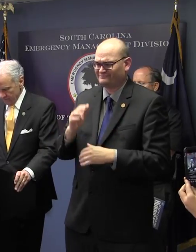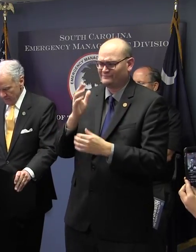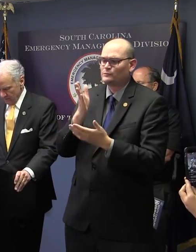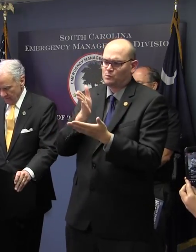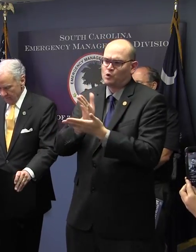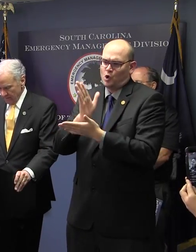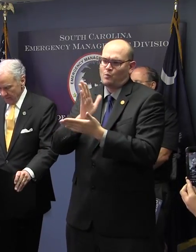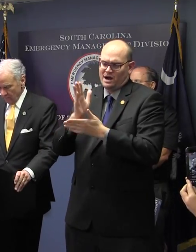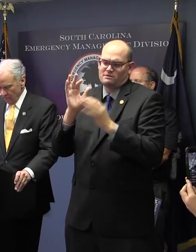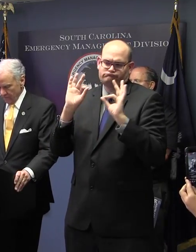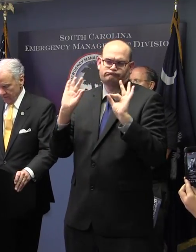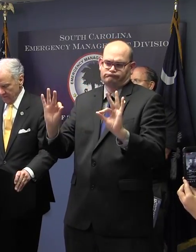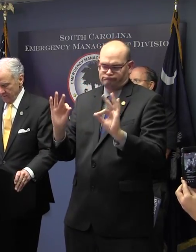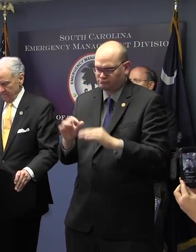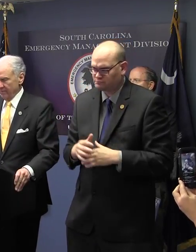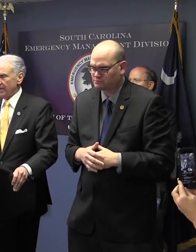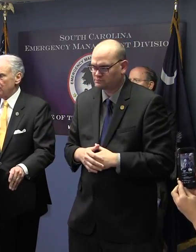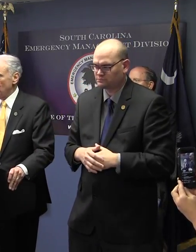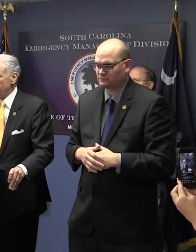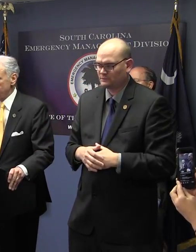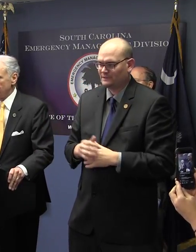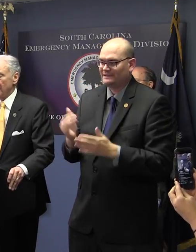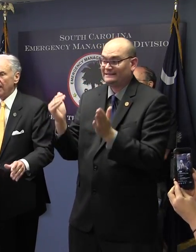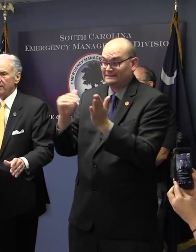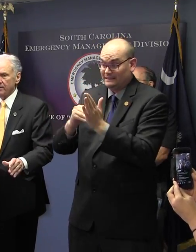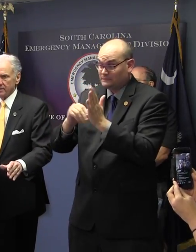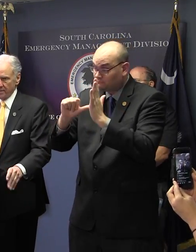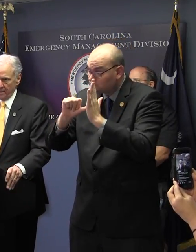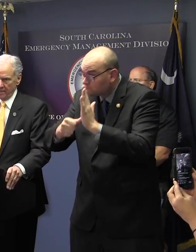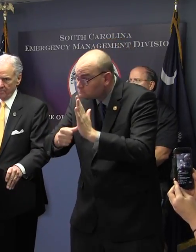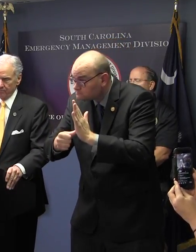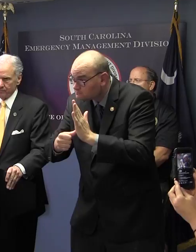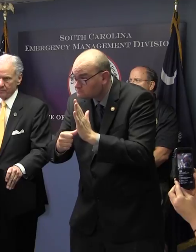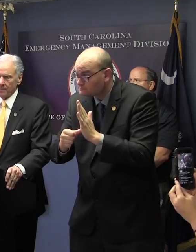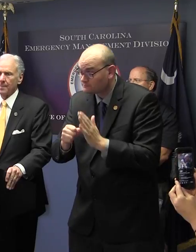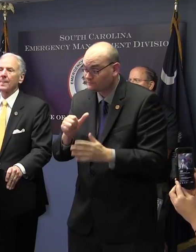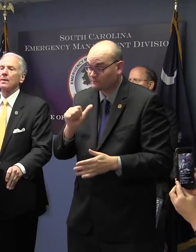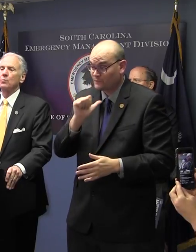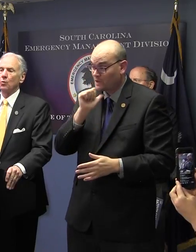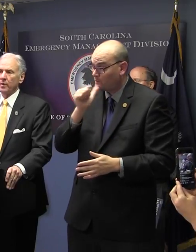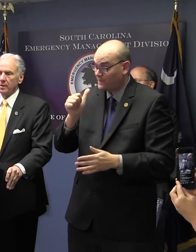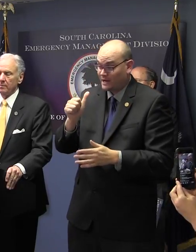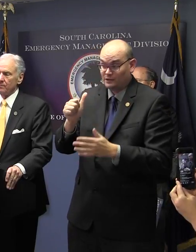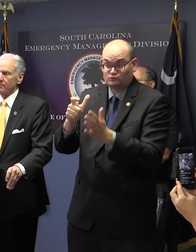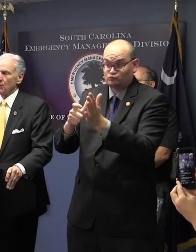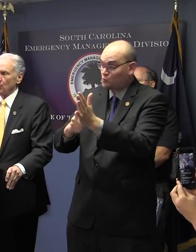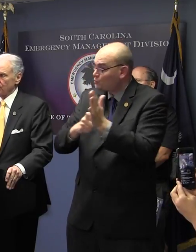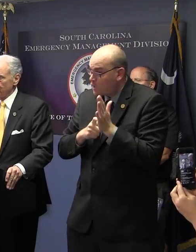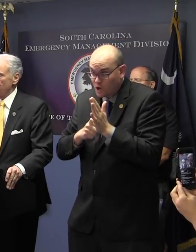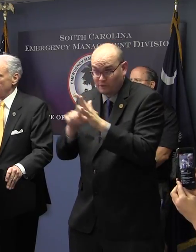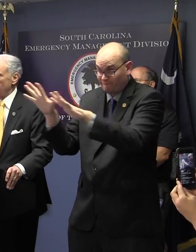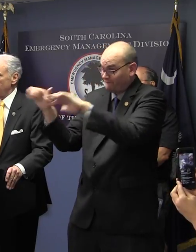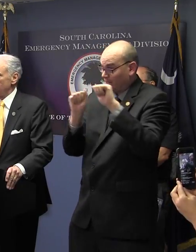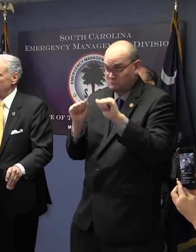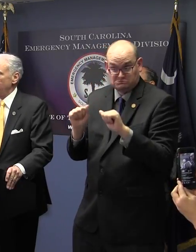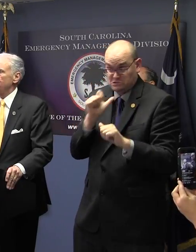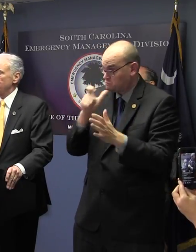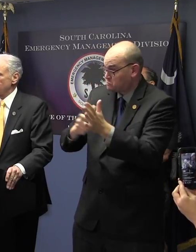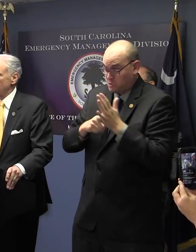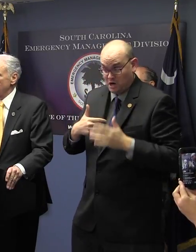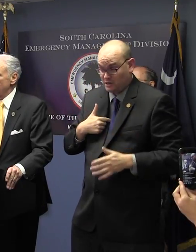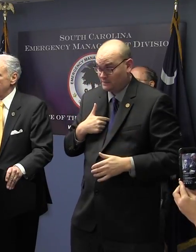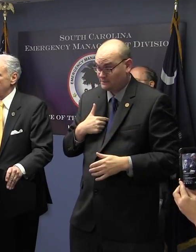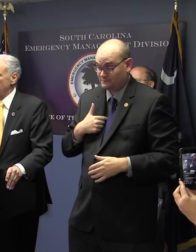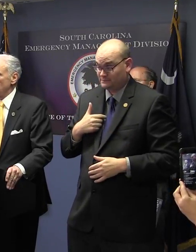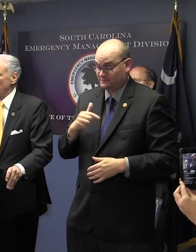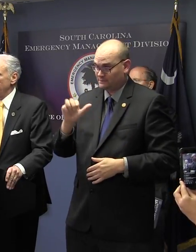again, I'm not ordering an evacuation at this time. But we will do that at